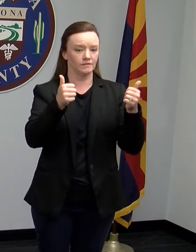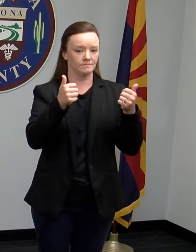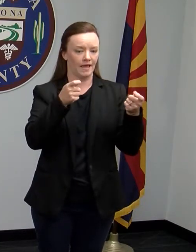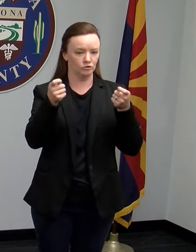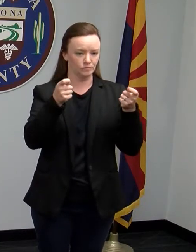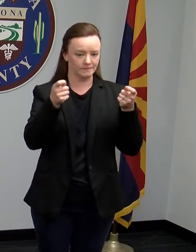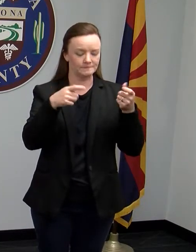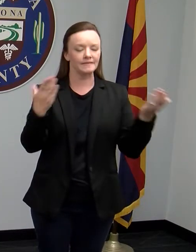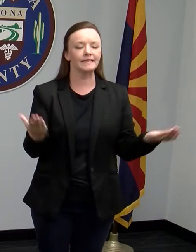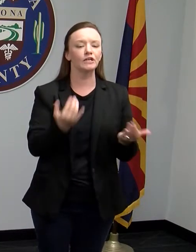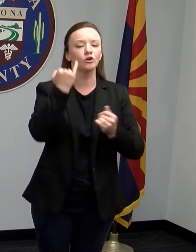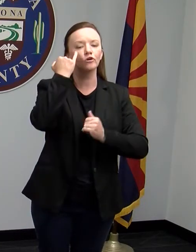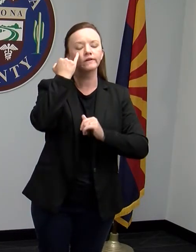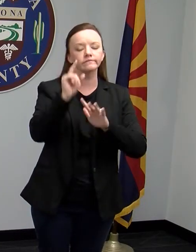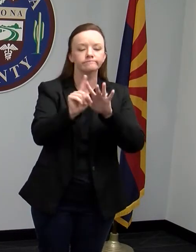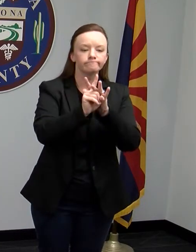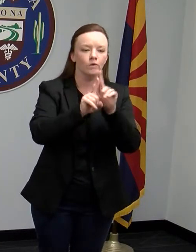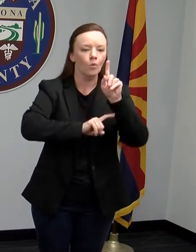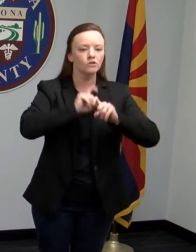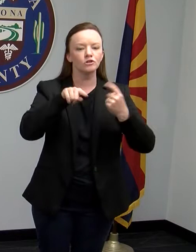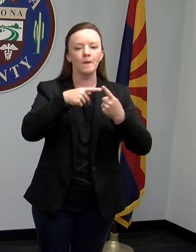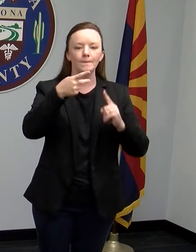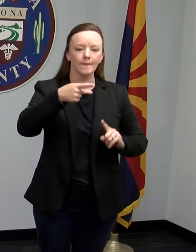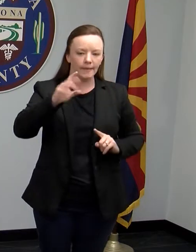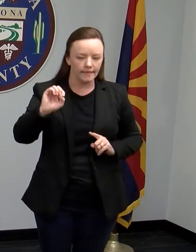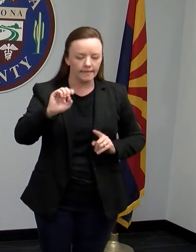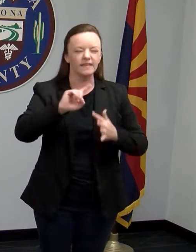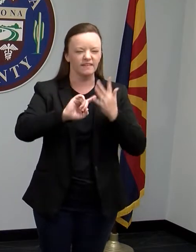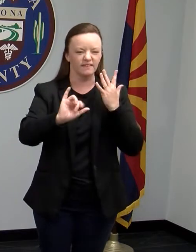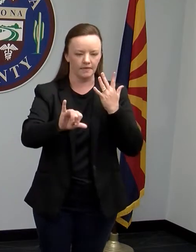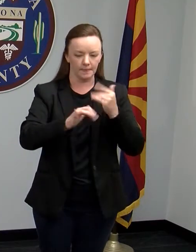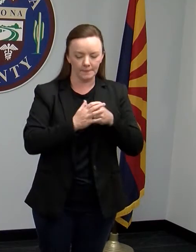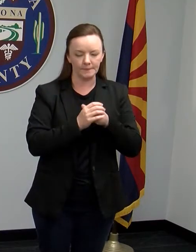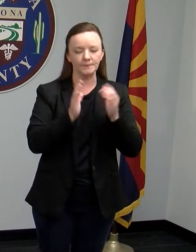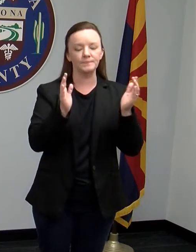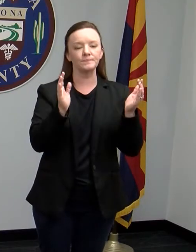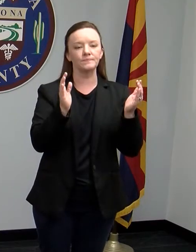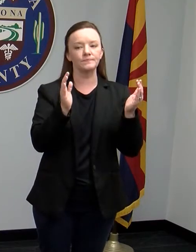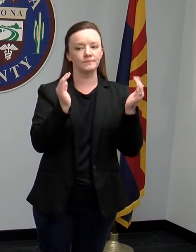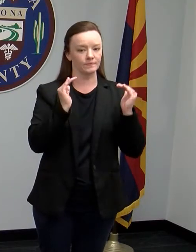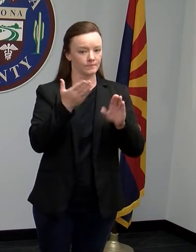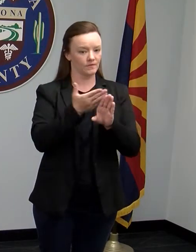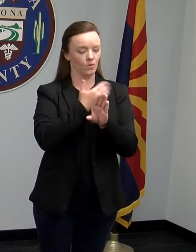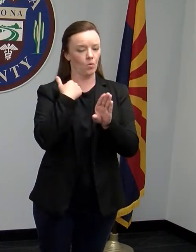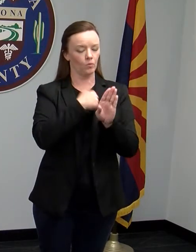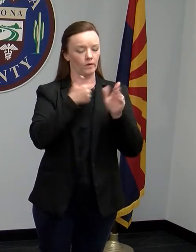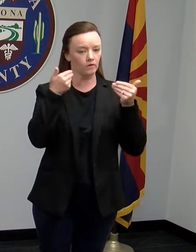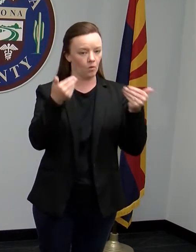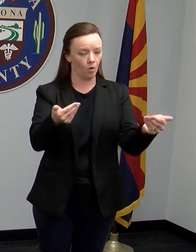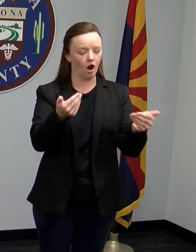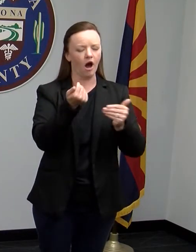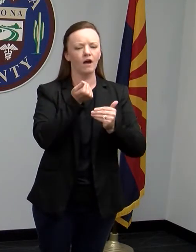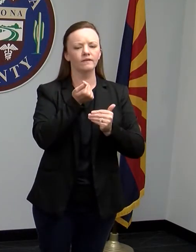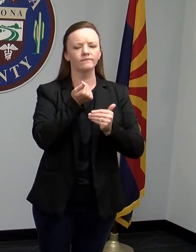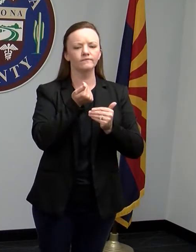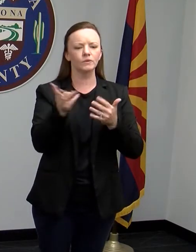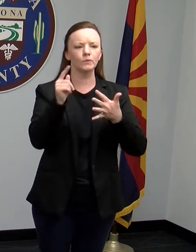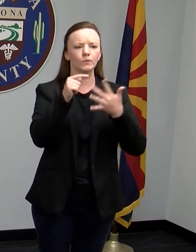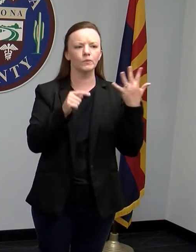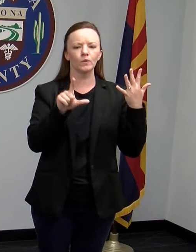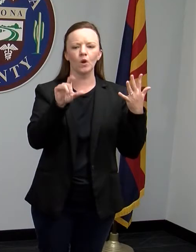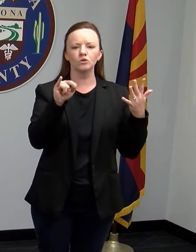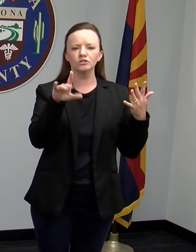questions about, uh, personal protective equipment and the availability of that. So before we go on to a few logistics here, um,